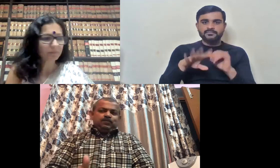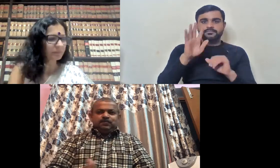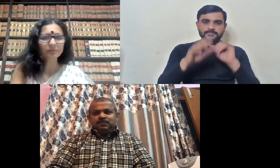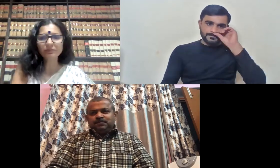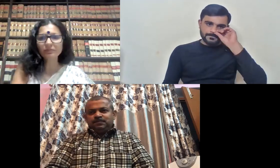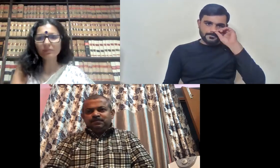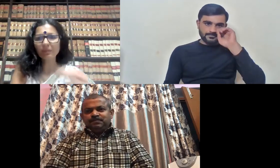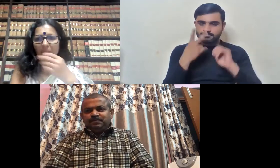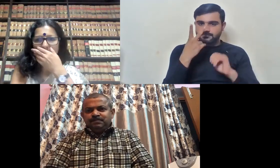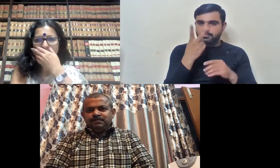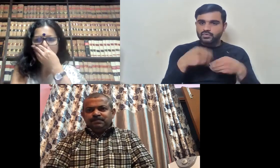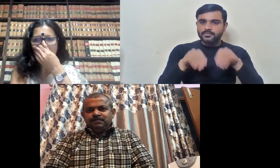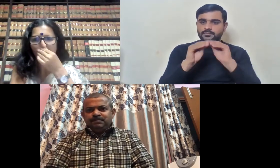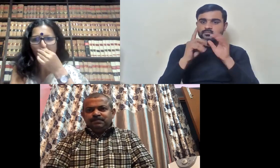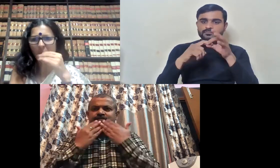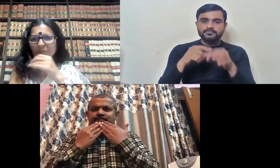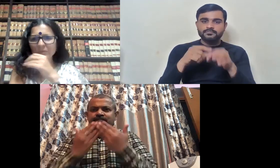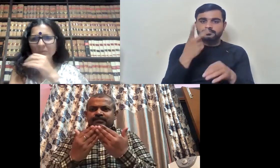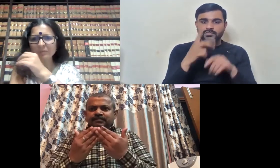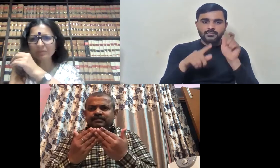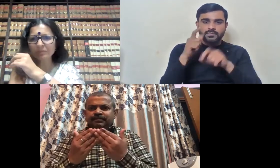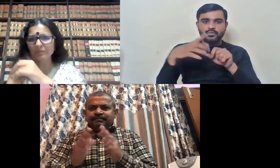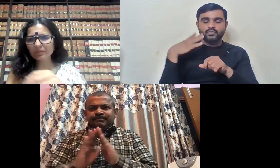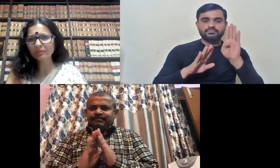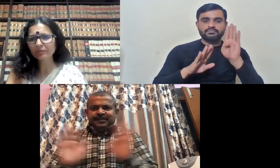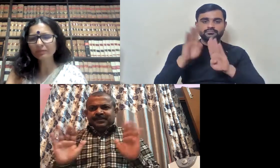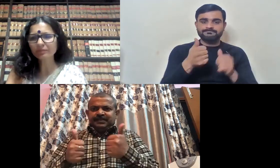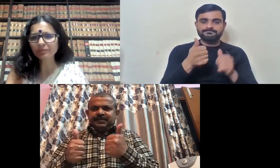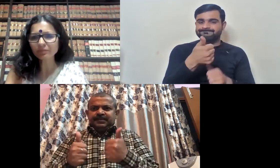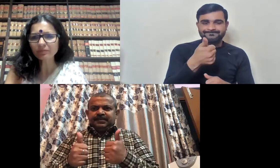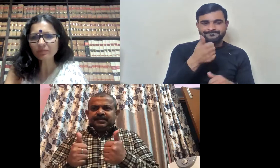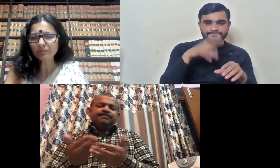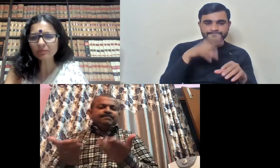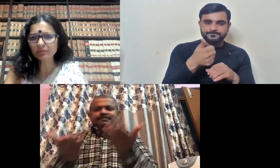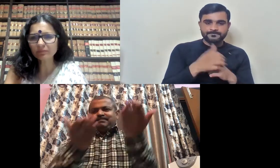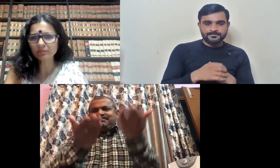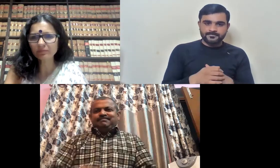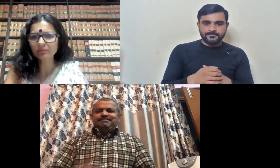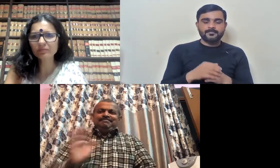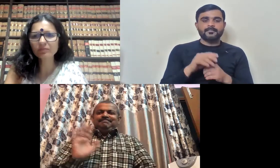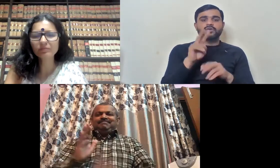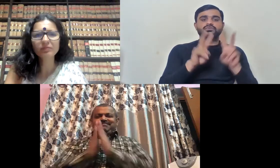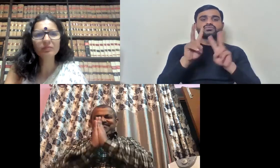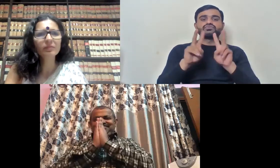have two more questions. Just two more people who have raised their hands. So we'll quickly just take those questions. then